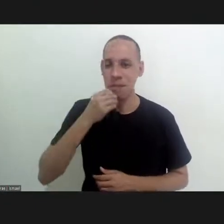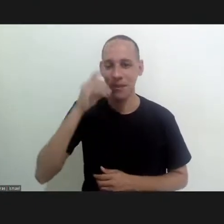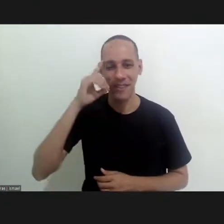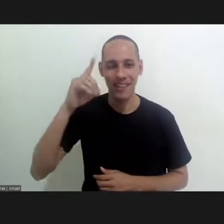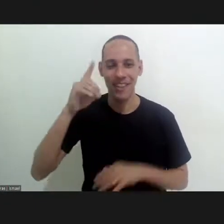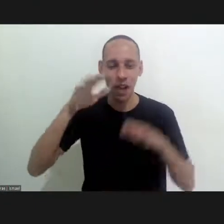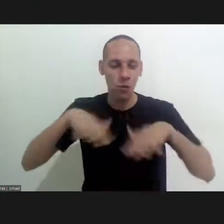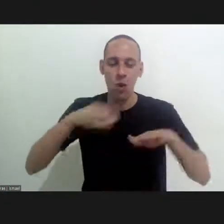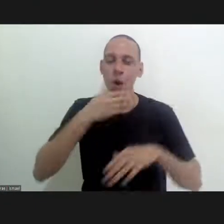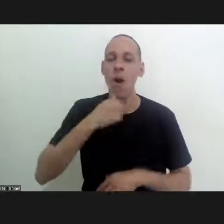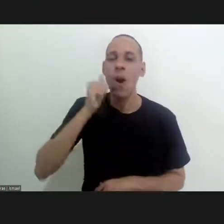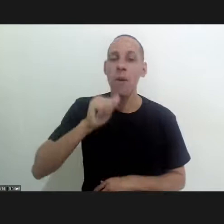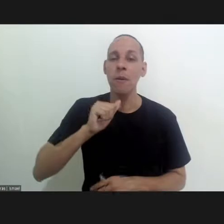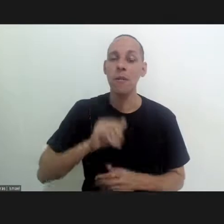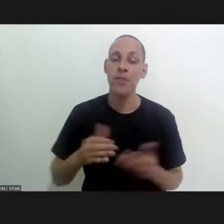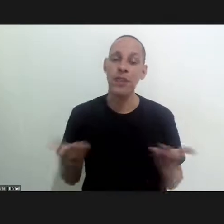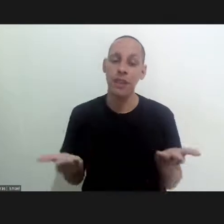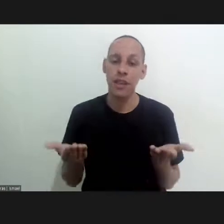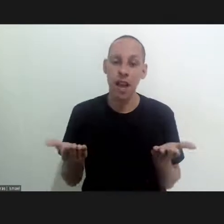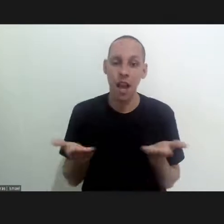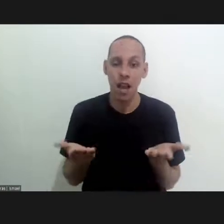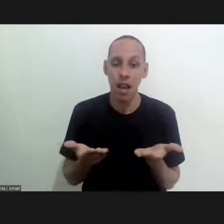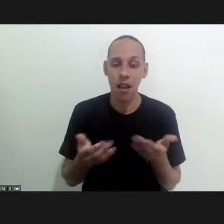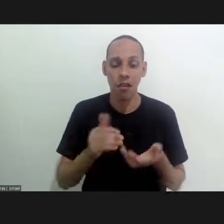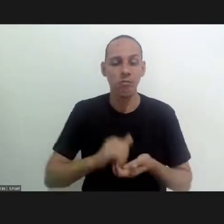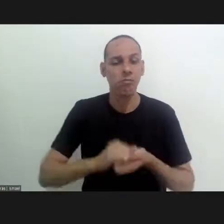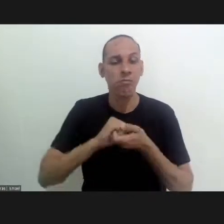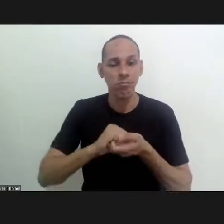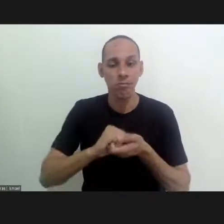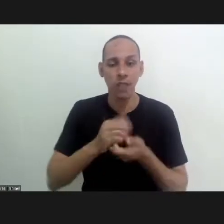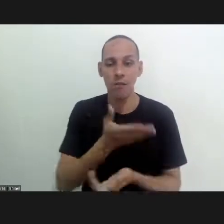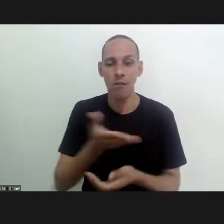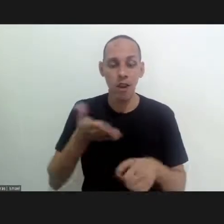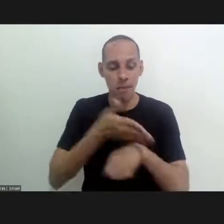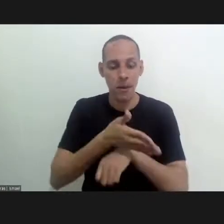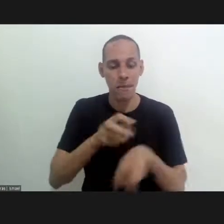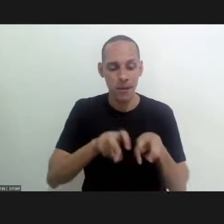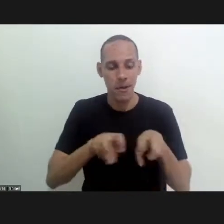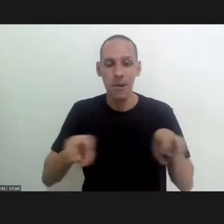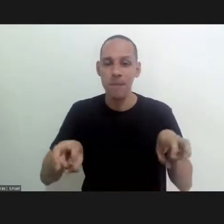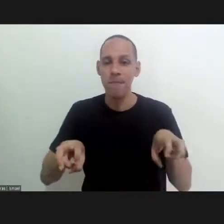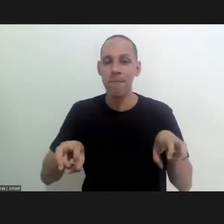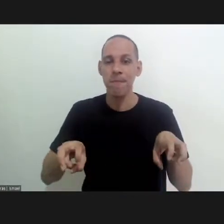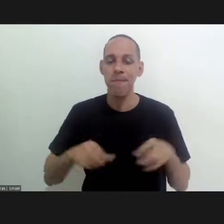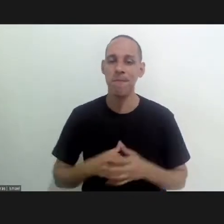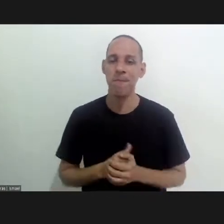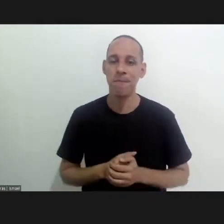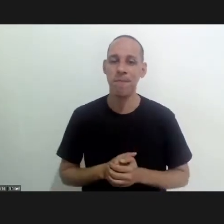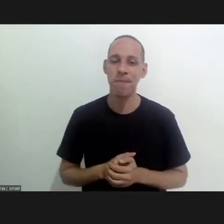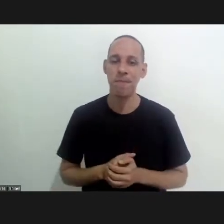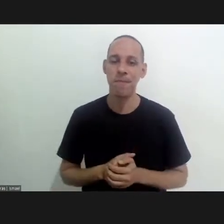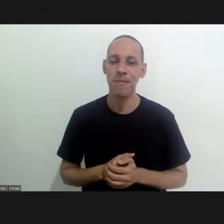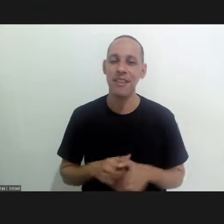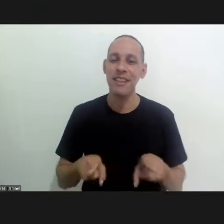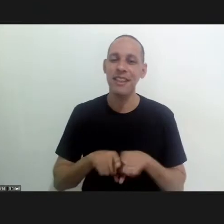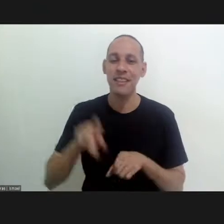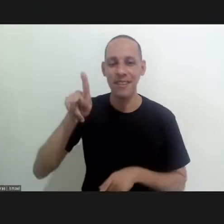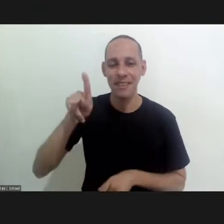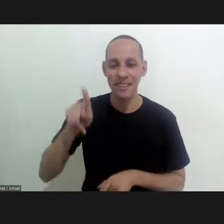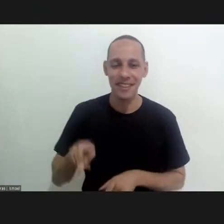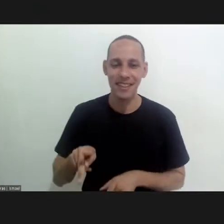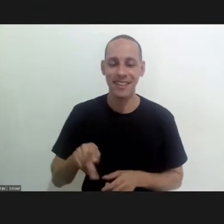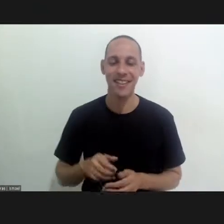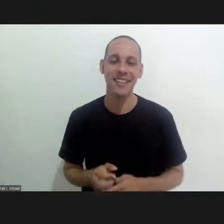and all i want to salute all the participants and the members of the opening panel and